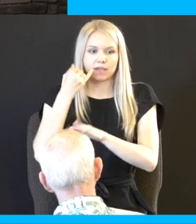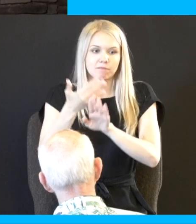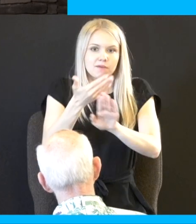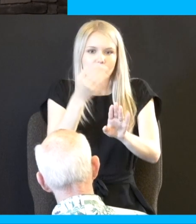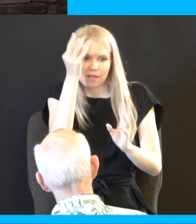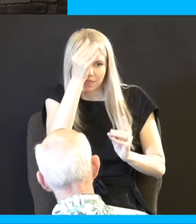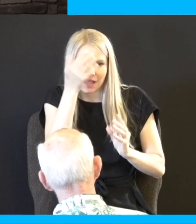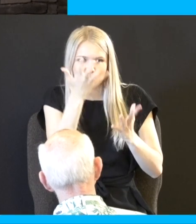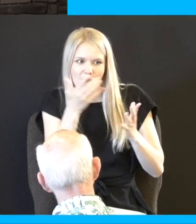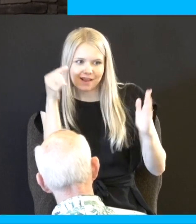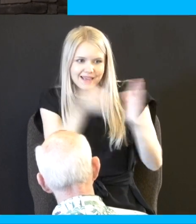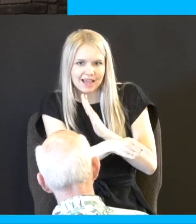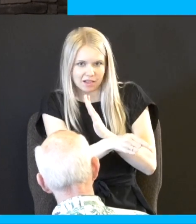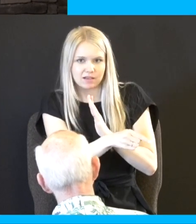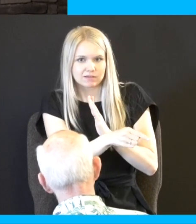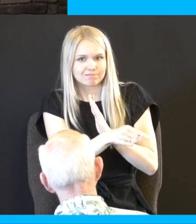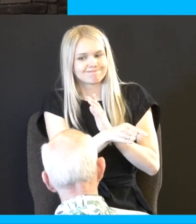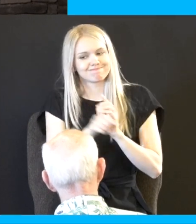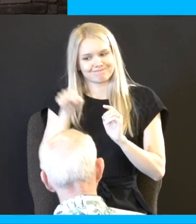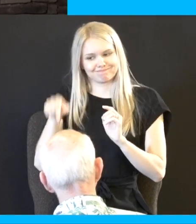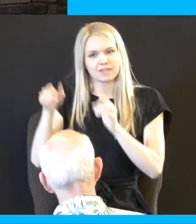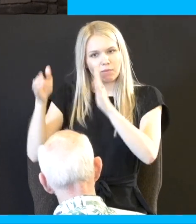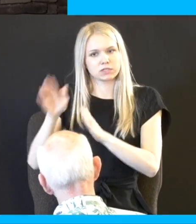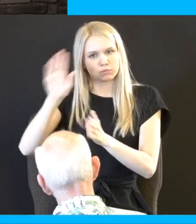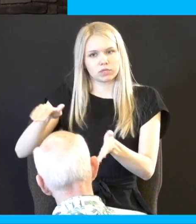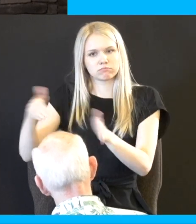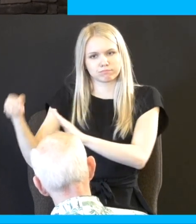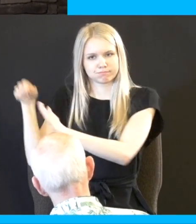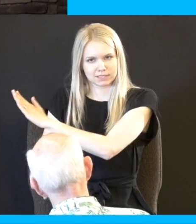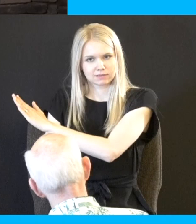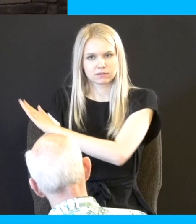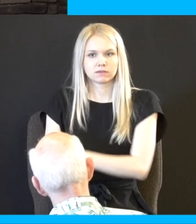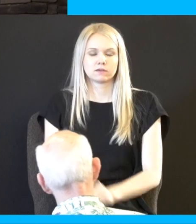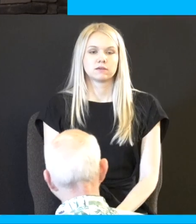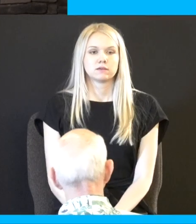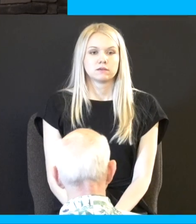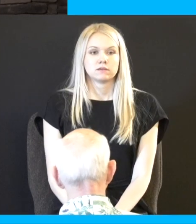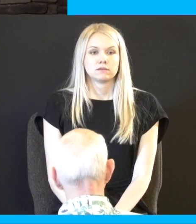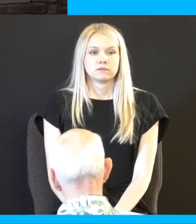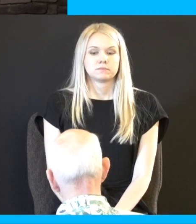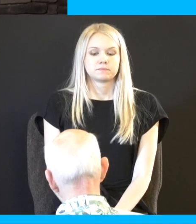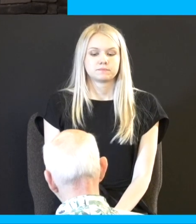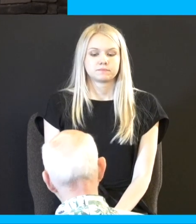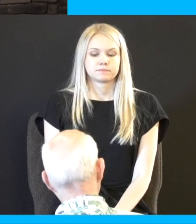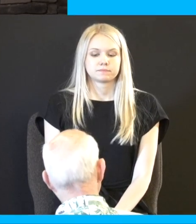there was intent behind this. You wanted to take someone out. Fine. That was classic definition of murder.